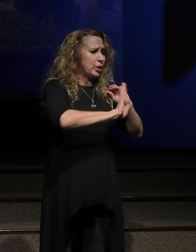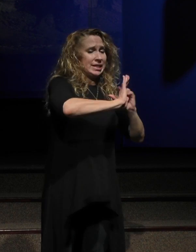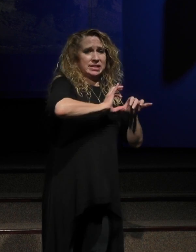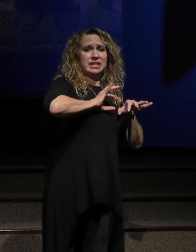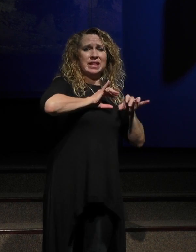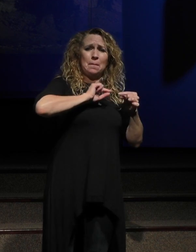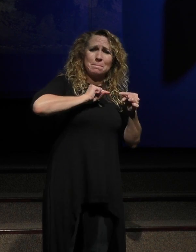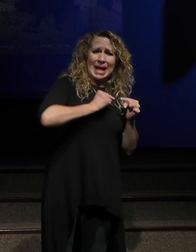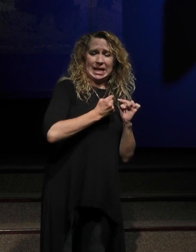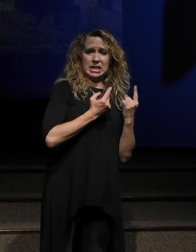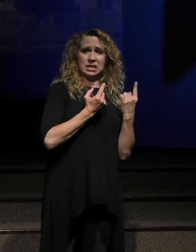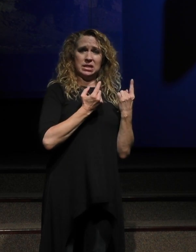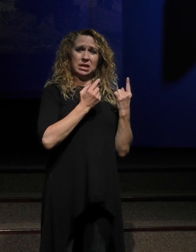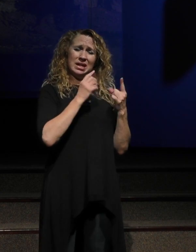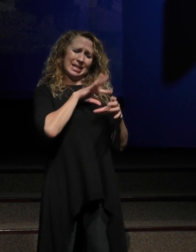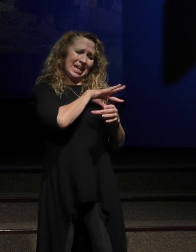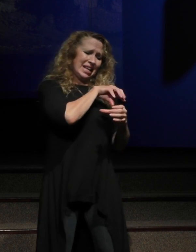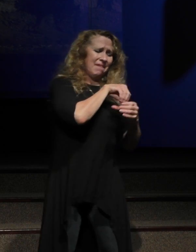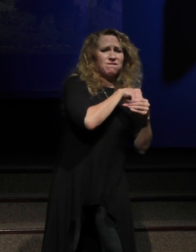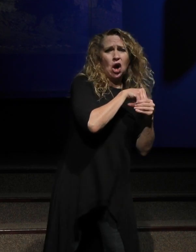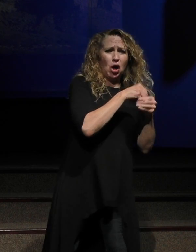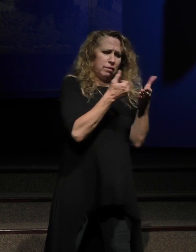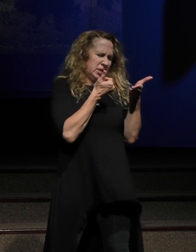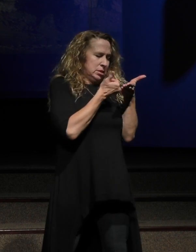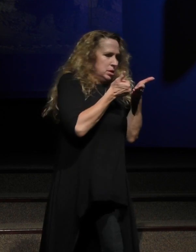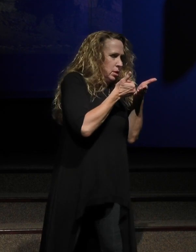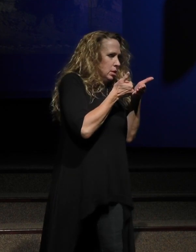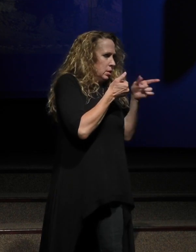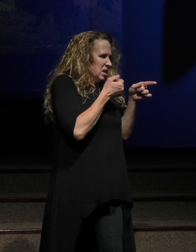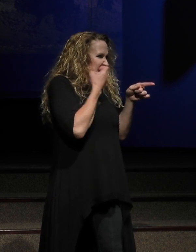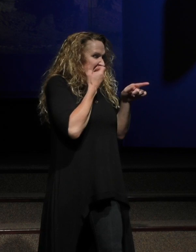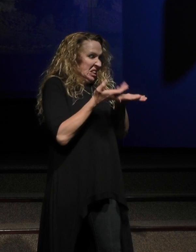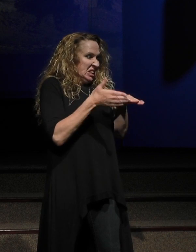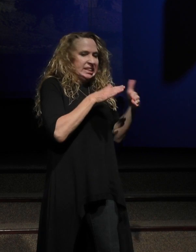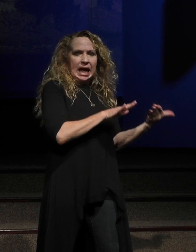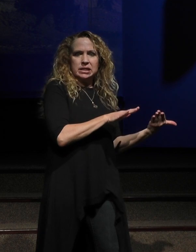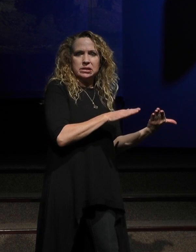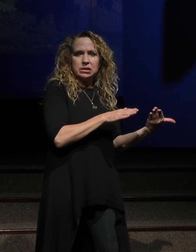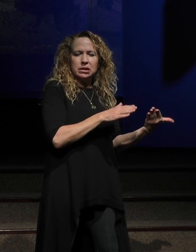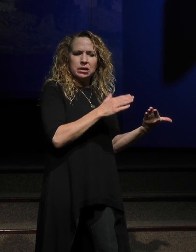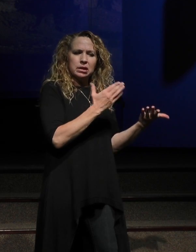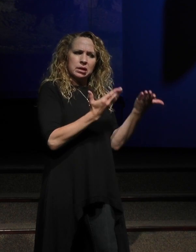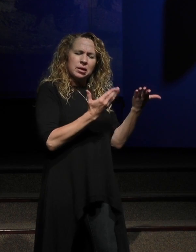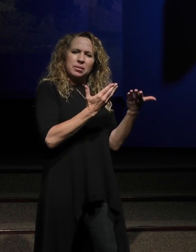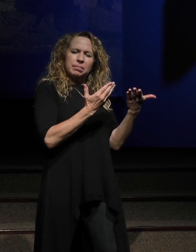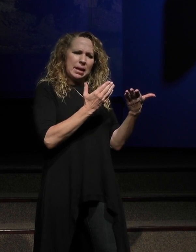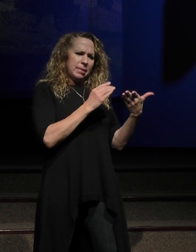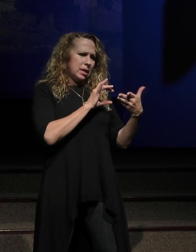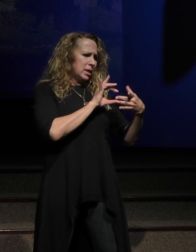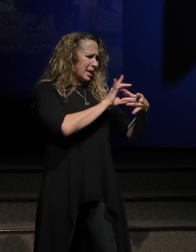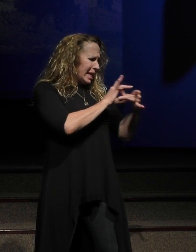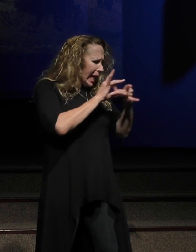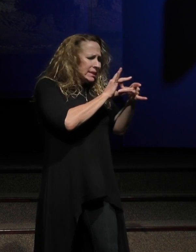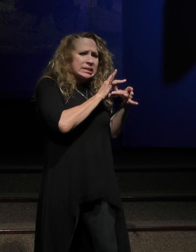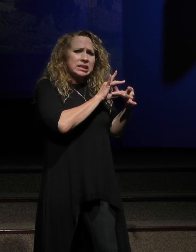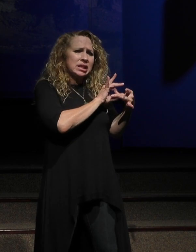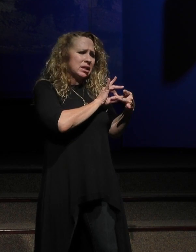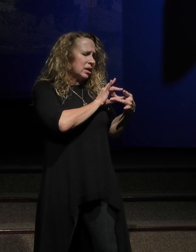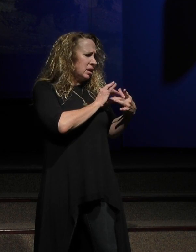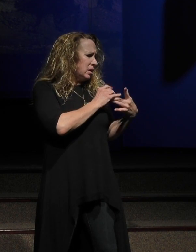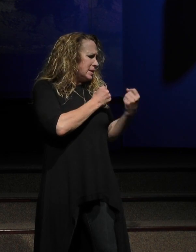Getting so close to the odor of a once dead friend. Maybe there's something about connecting with each other that